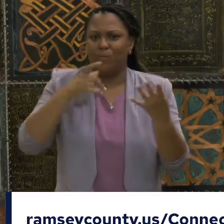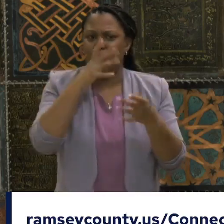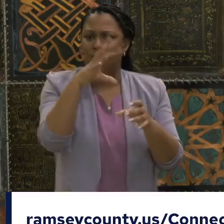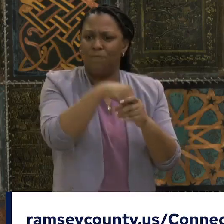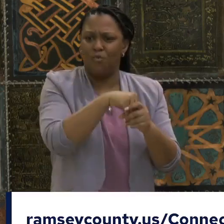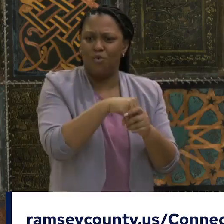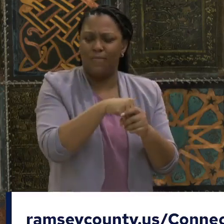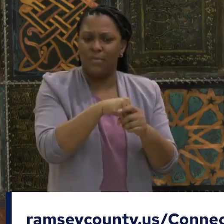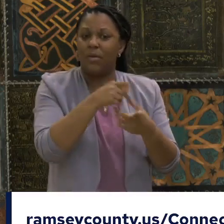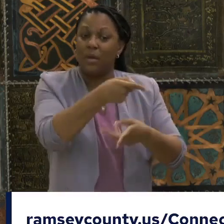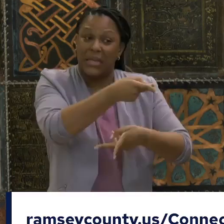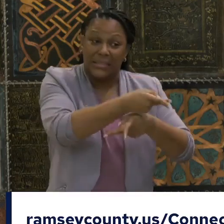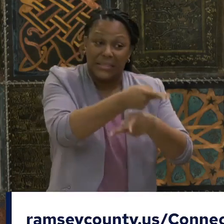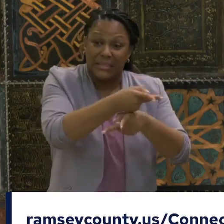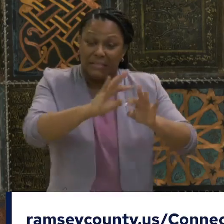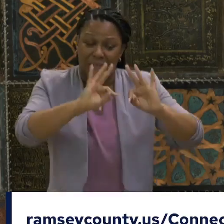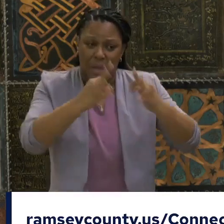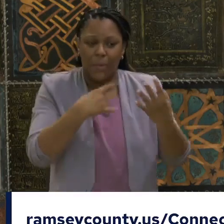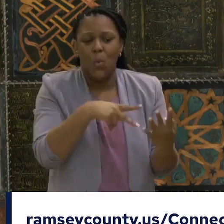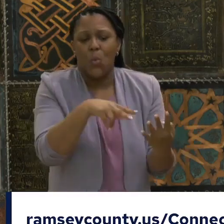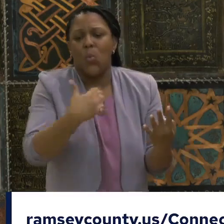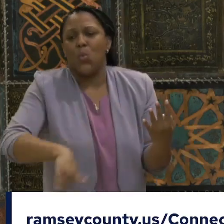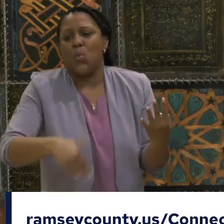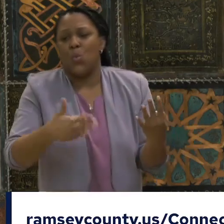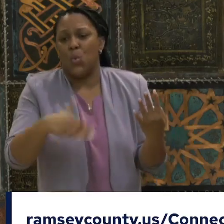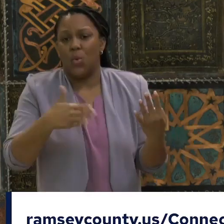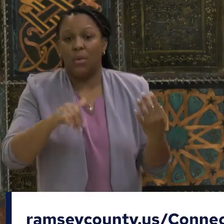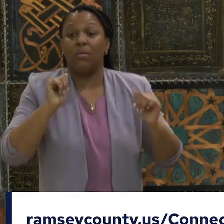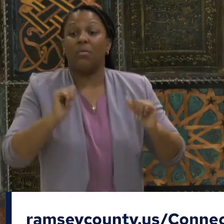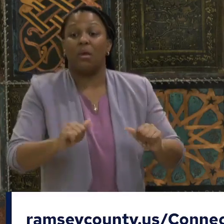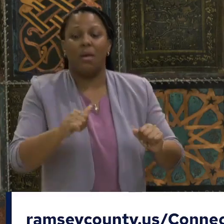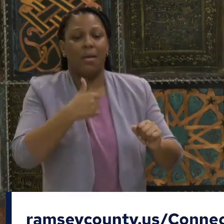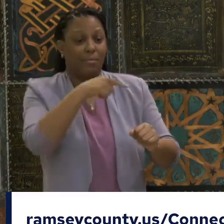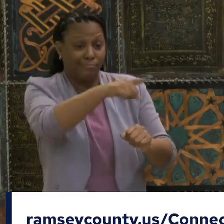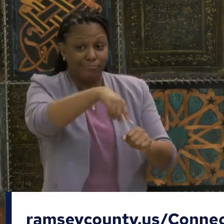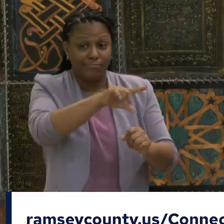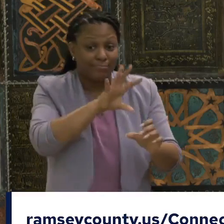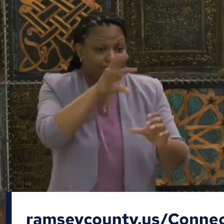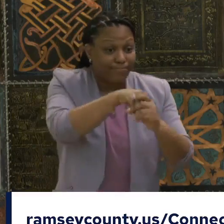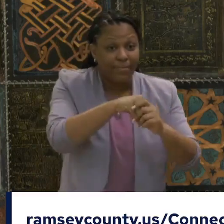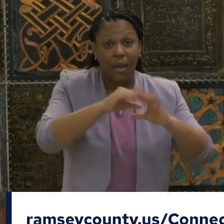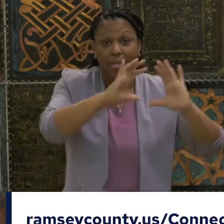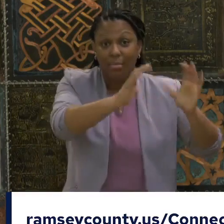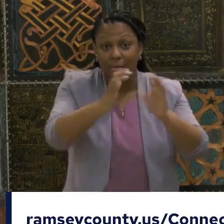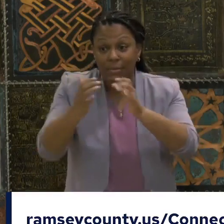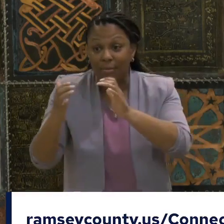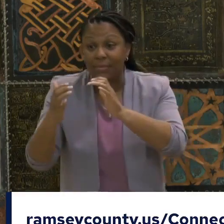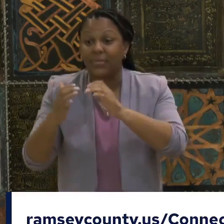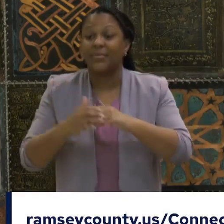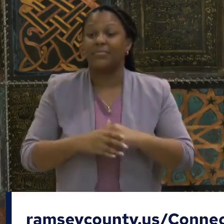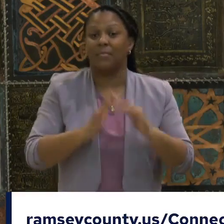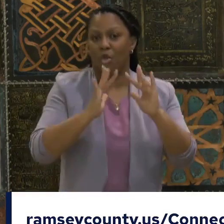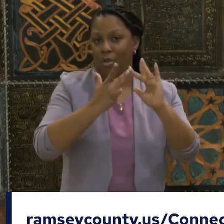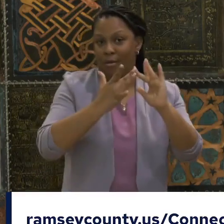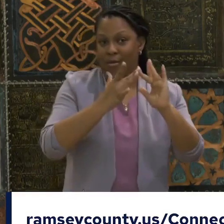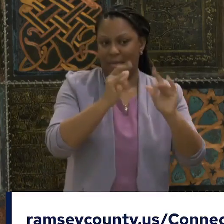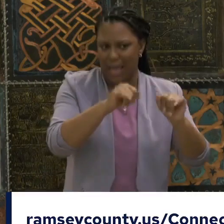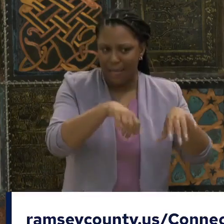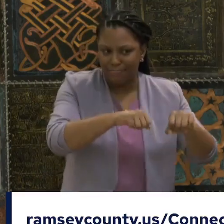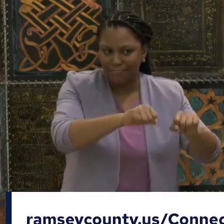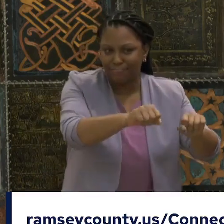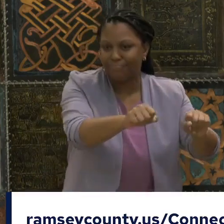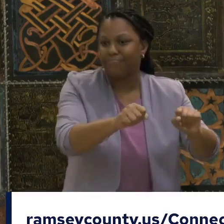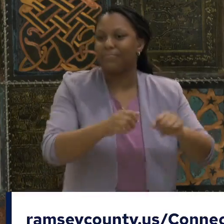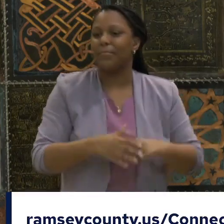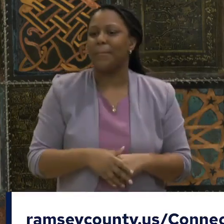They've been able to participate in online classes. They've been able to make health care appointments. They've been